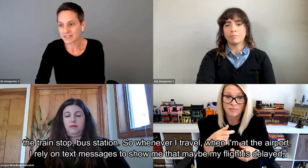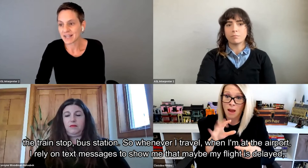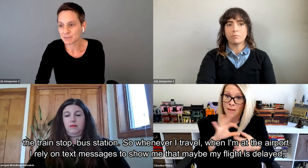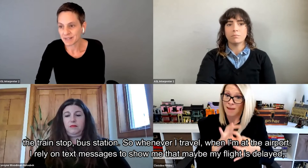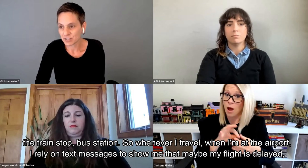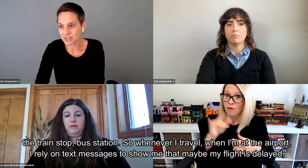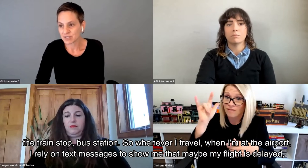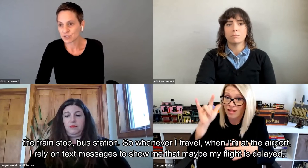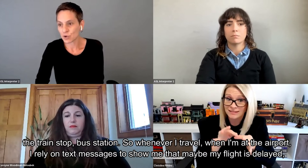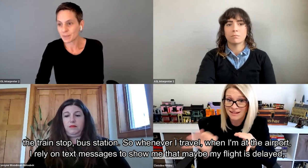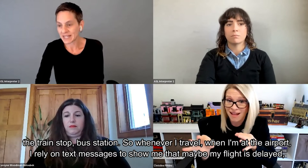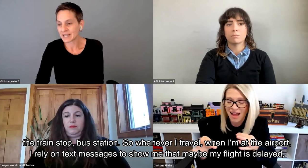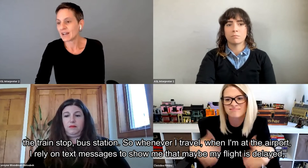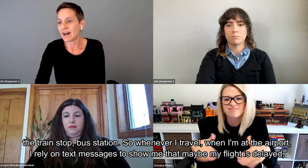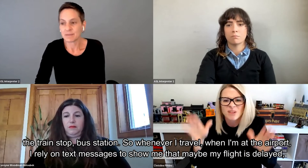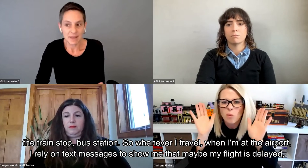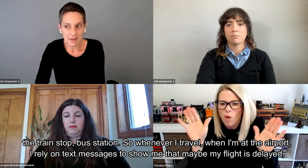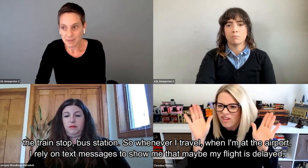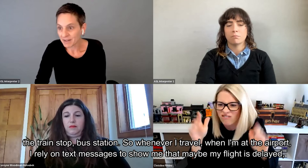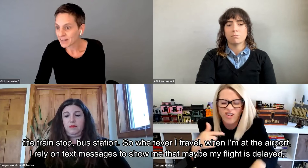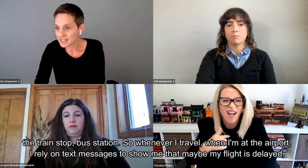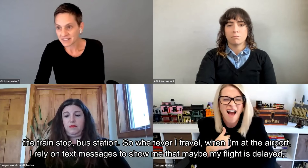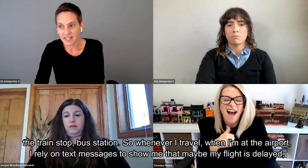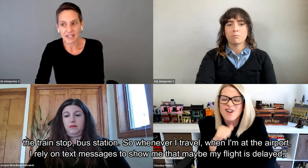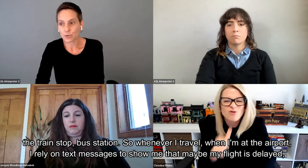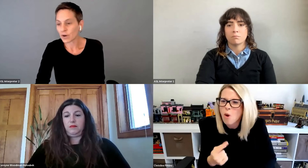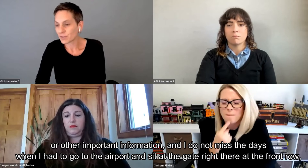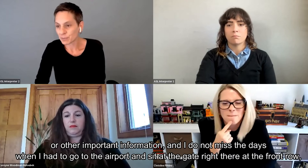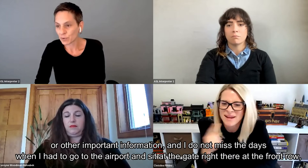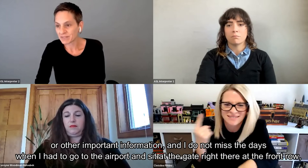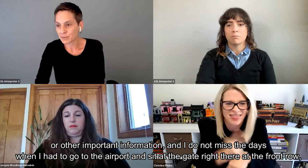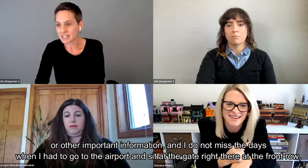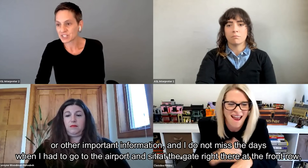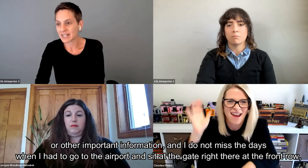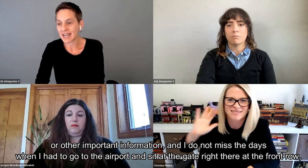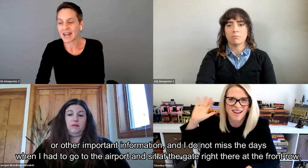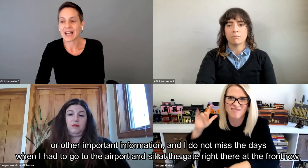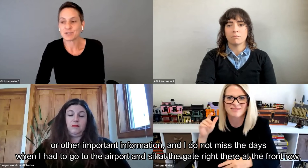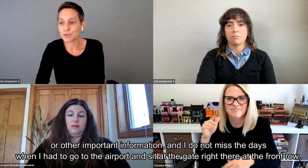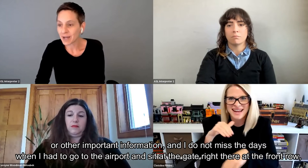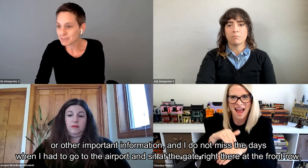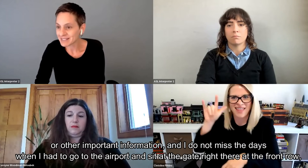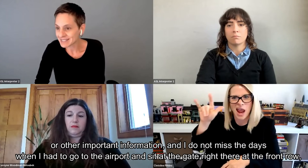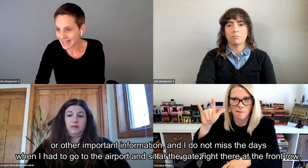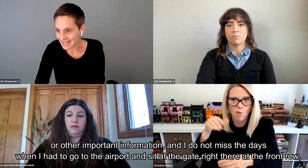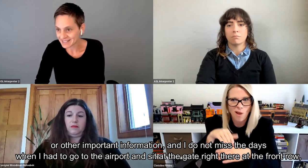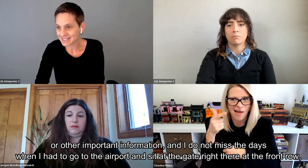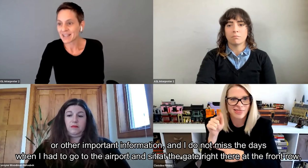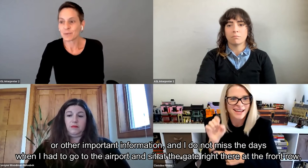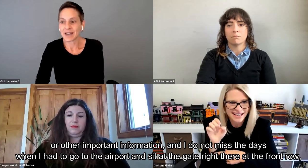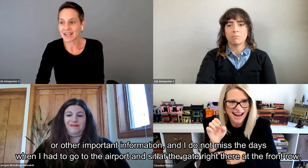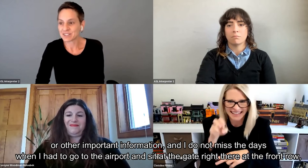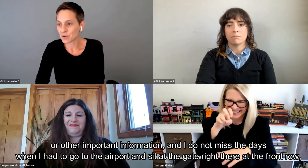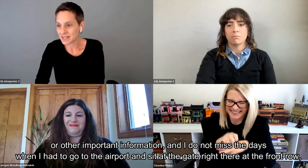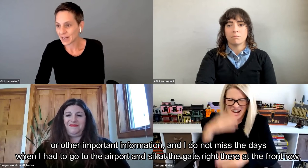rely on text messages to show me that maybe my flight is delayed or other important information. And I do not miss the days